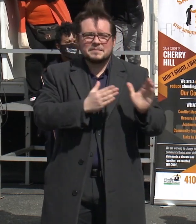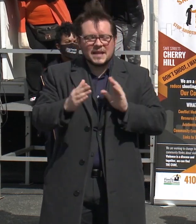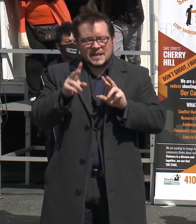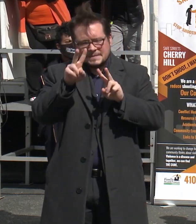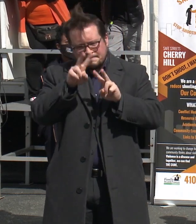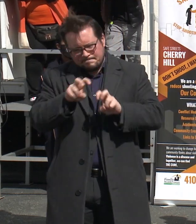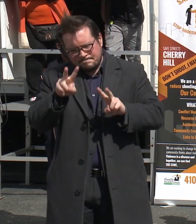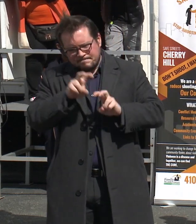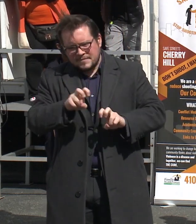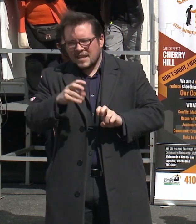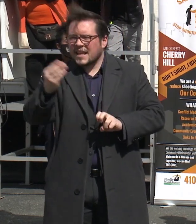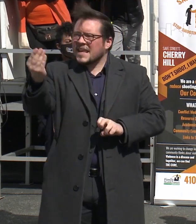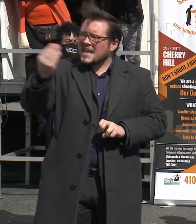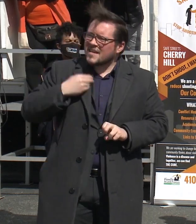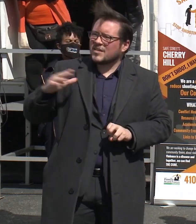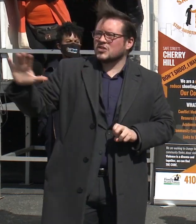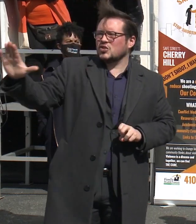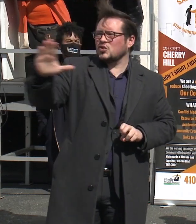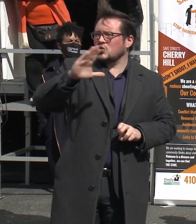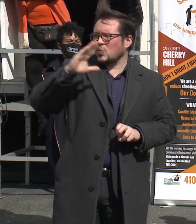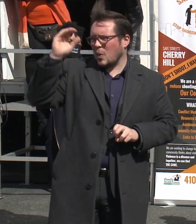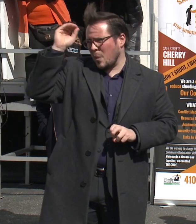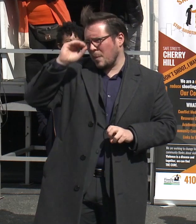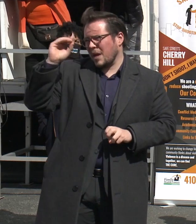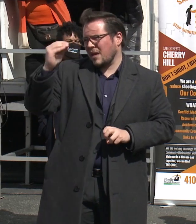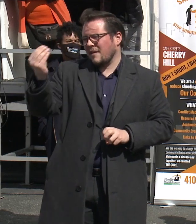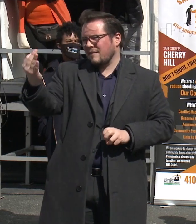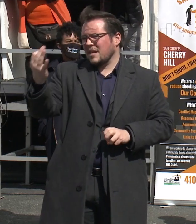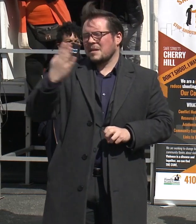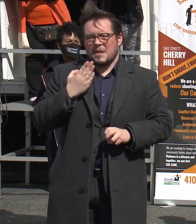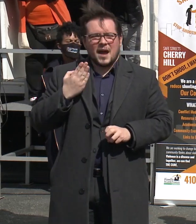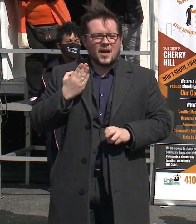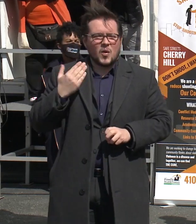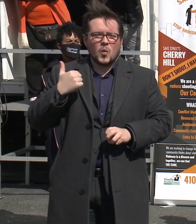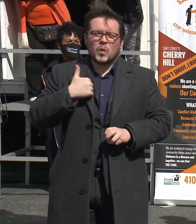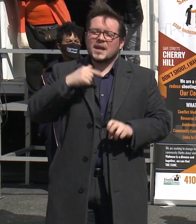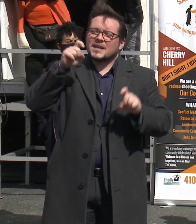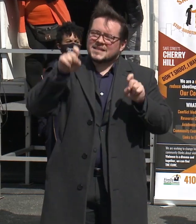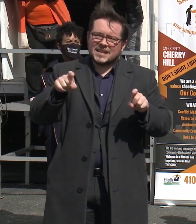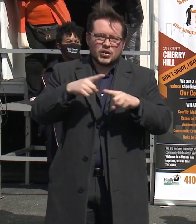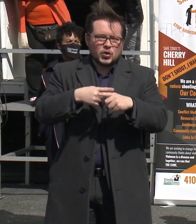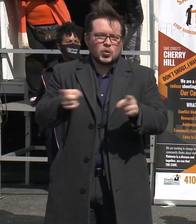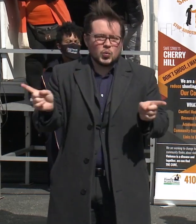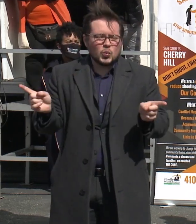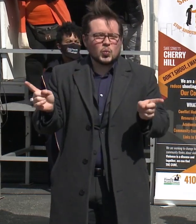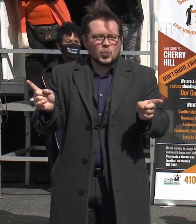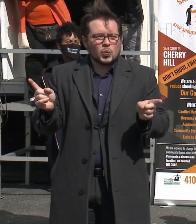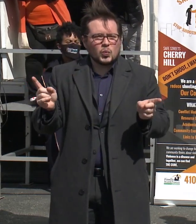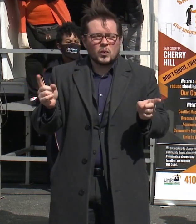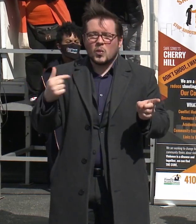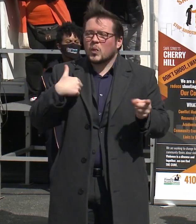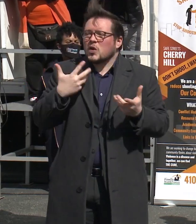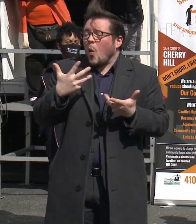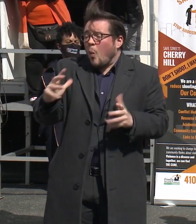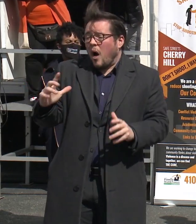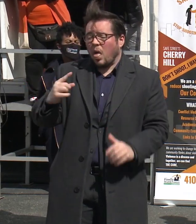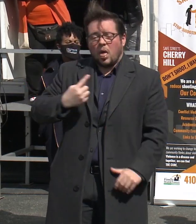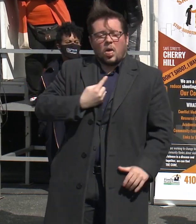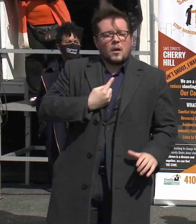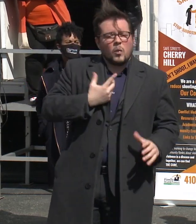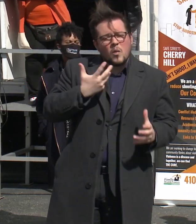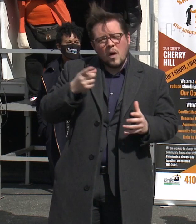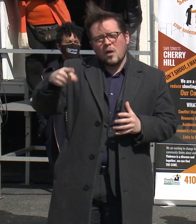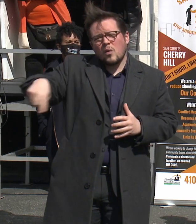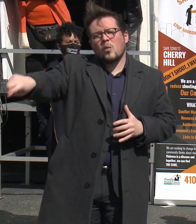provide your feedback. We cannot do this without you. We don't want to do it without you.